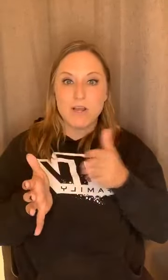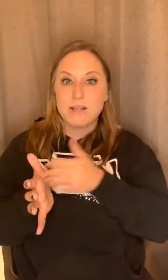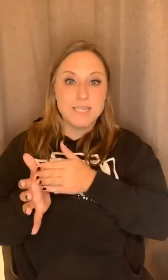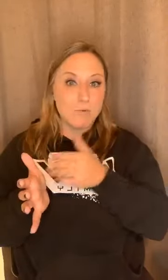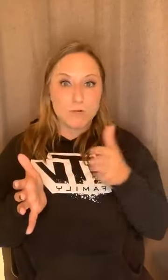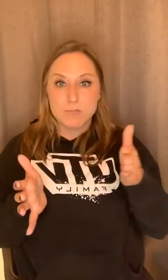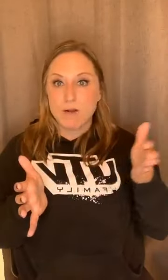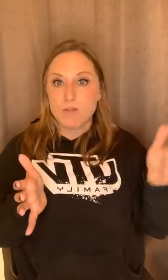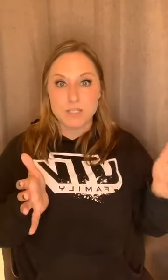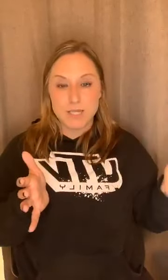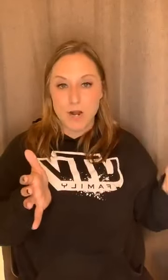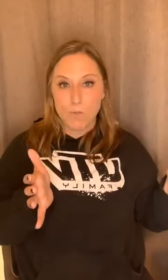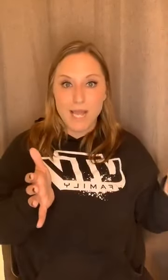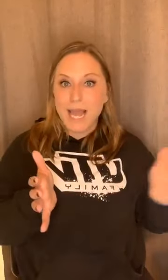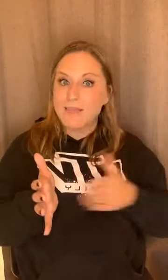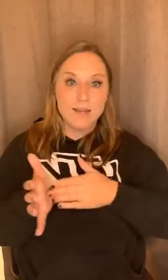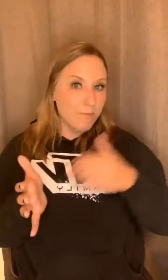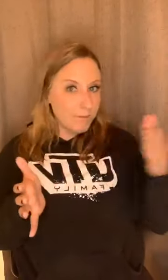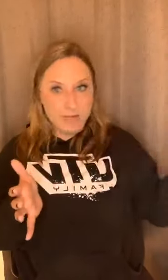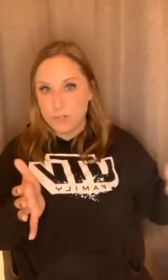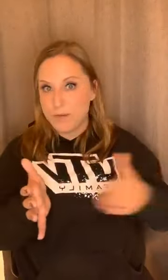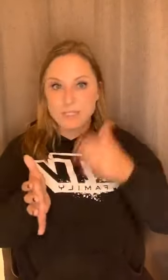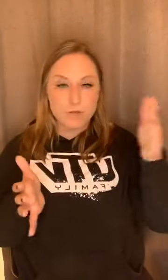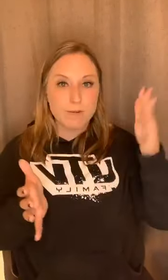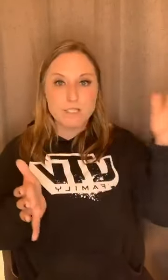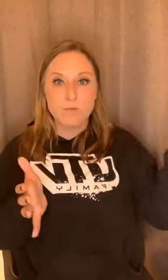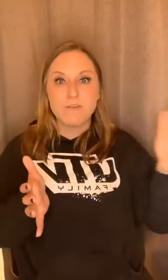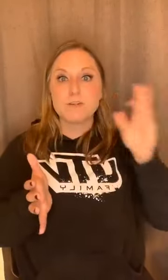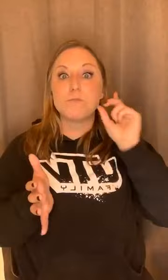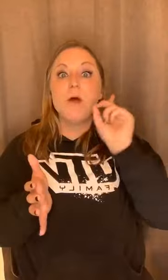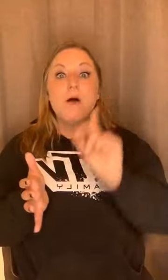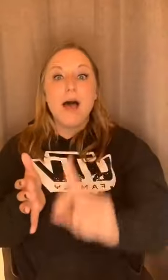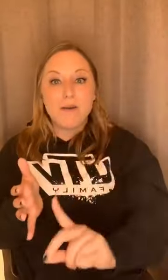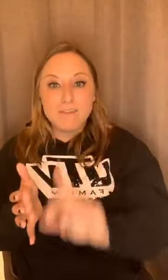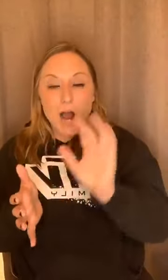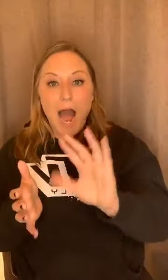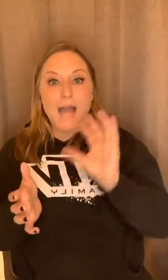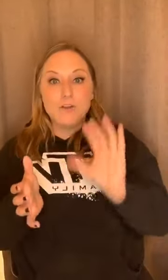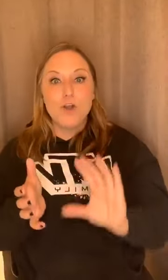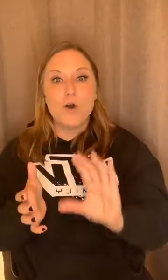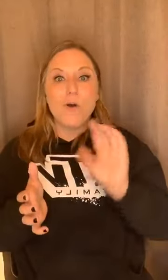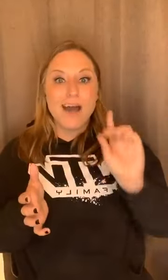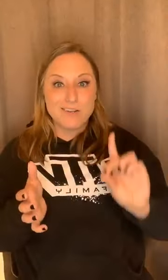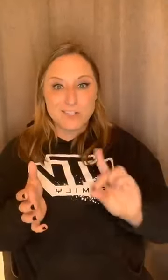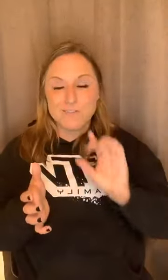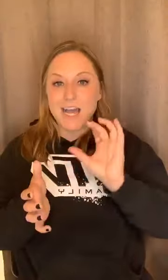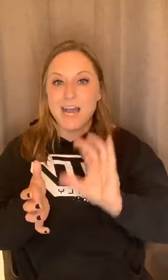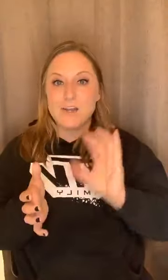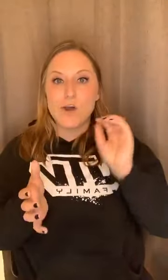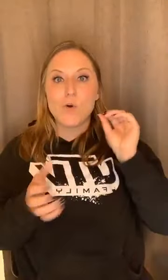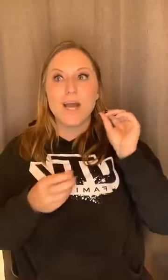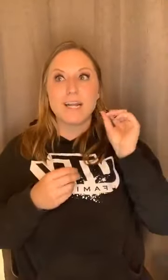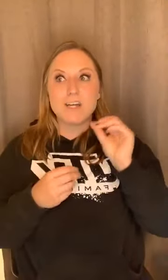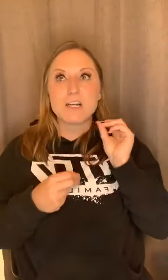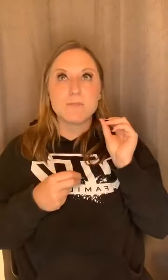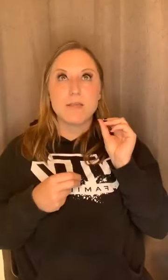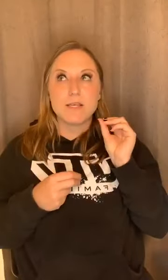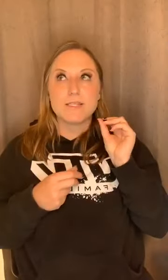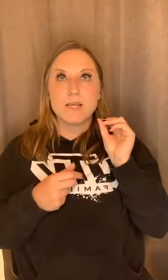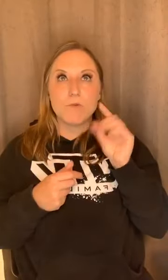a downward spiral this entire week. And then it would be two weeks and three weeks and whatever. However, I know how to shift. I know. And I talked about this in one